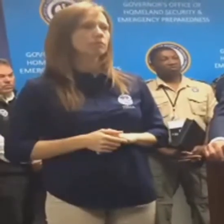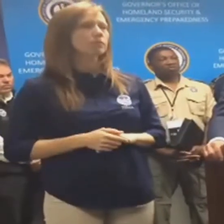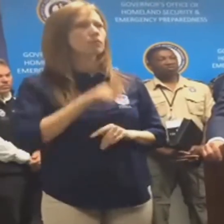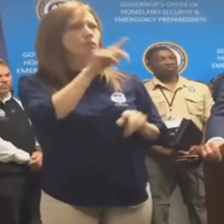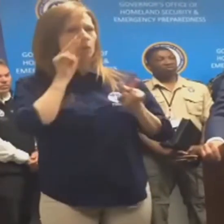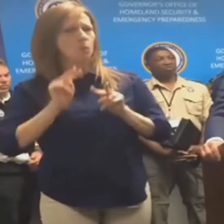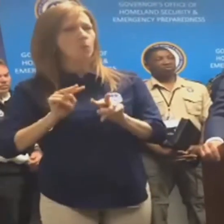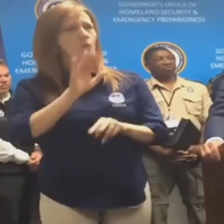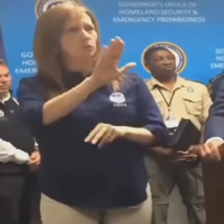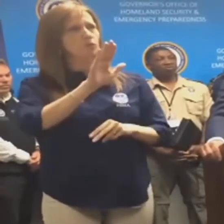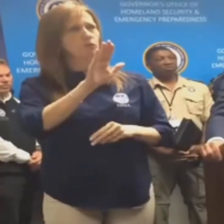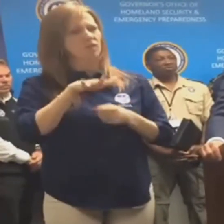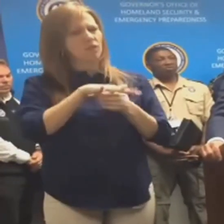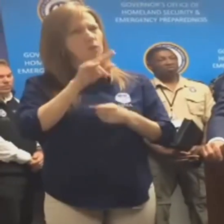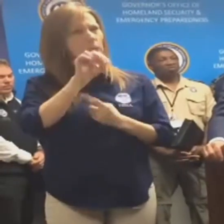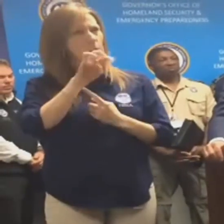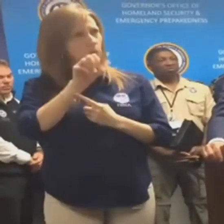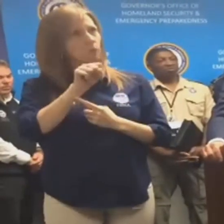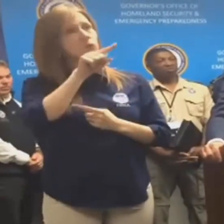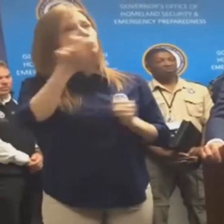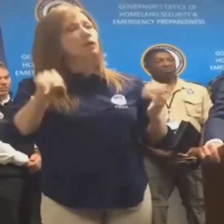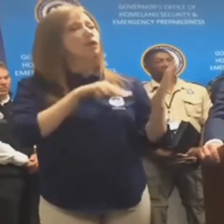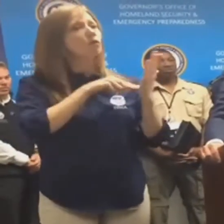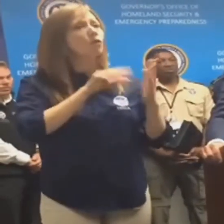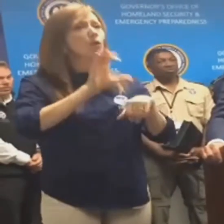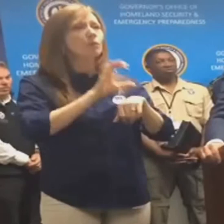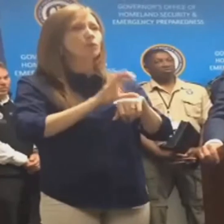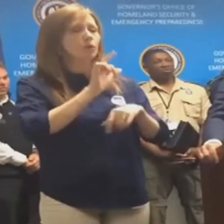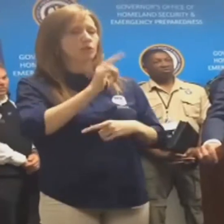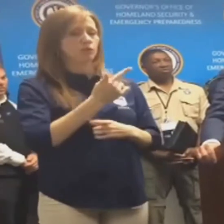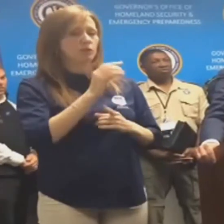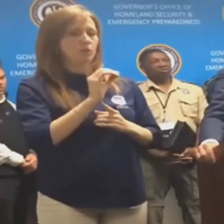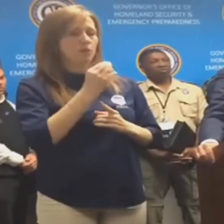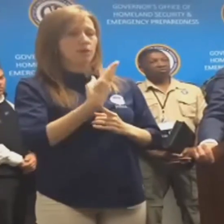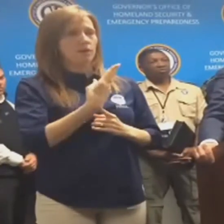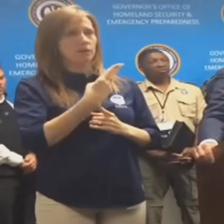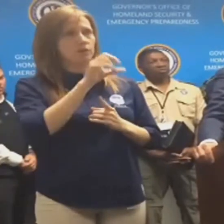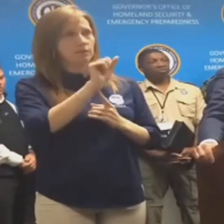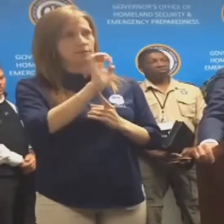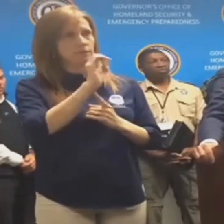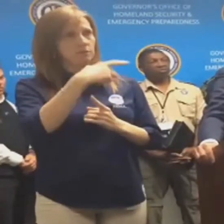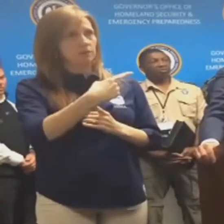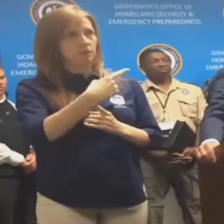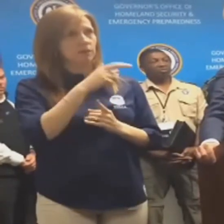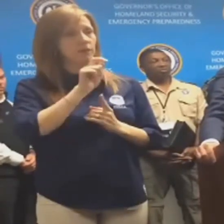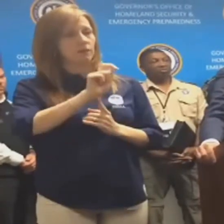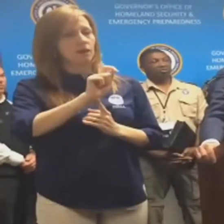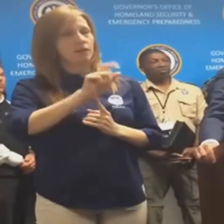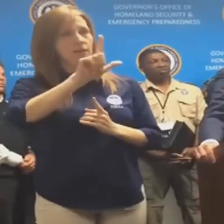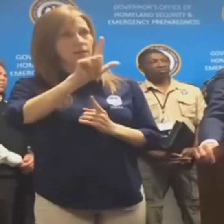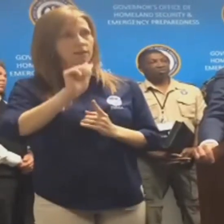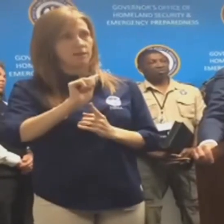will make any announcements accordingly. Please monitor your local news for updates or visit gosep